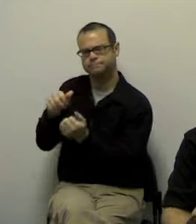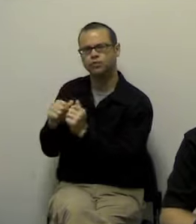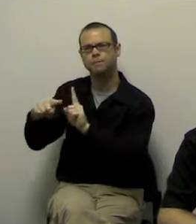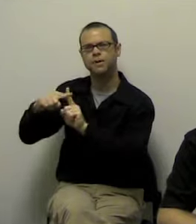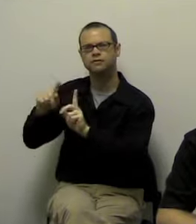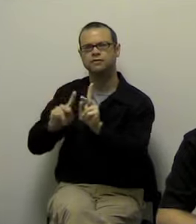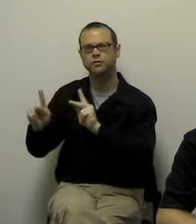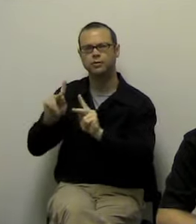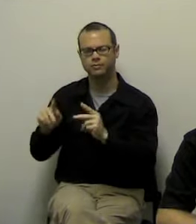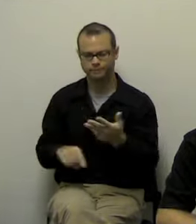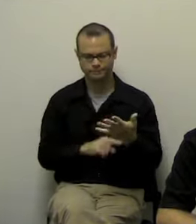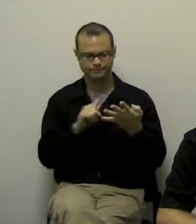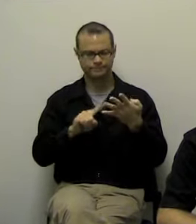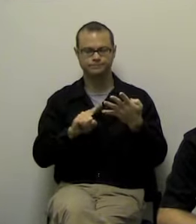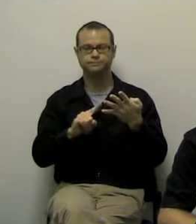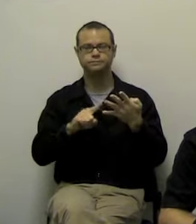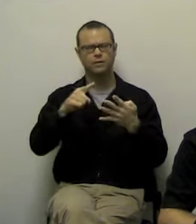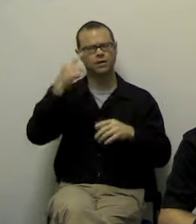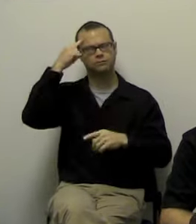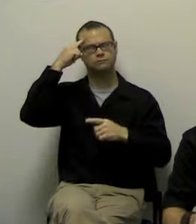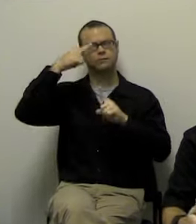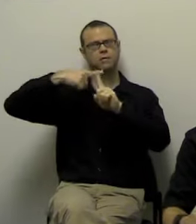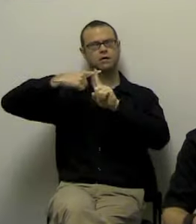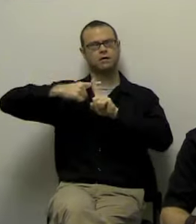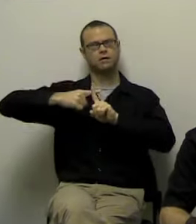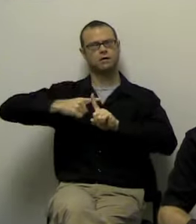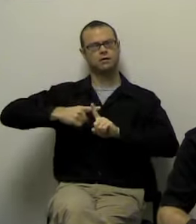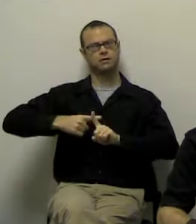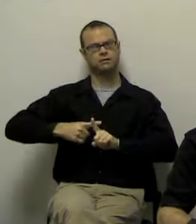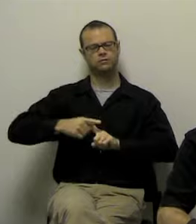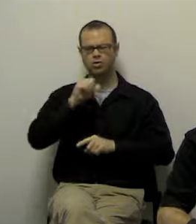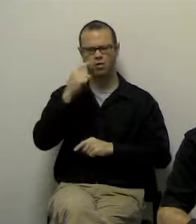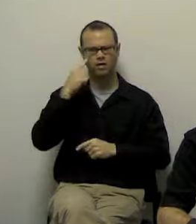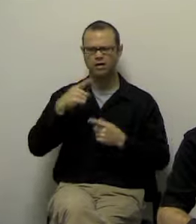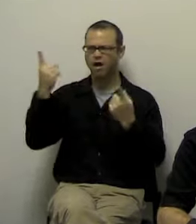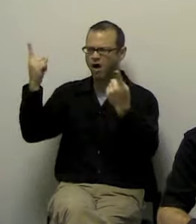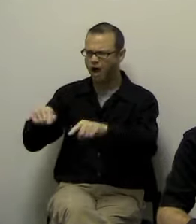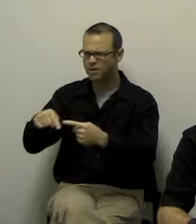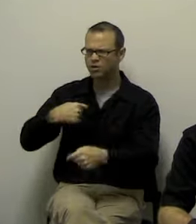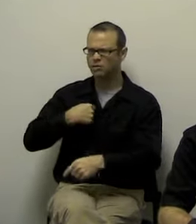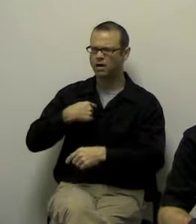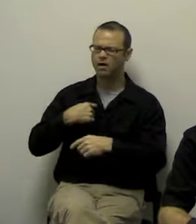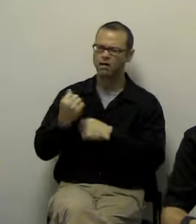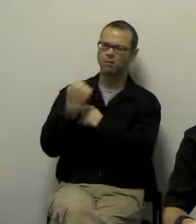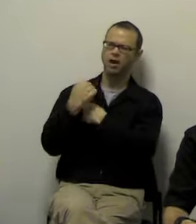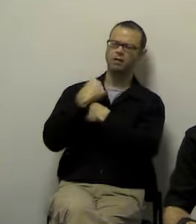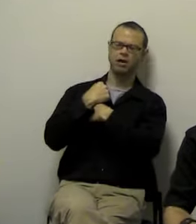Think positively. Don't think that things happen to me. Think, I overcome obstacles in my path.